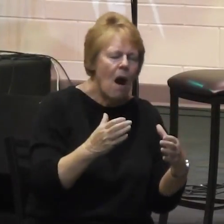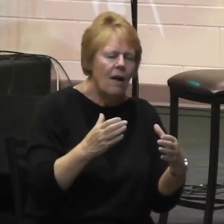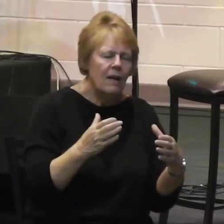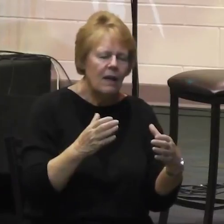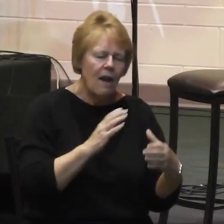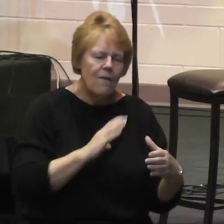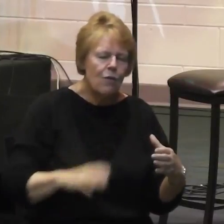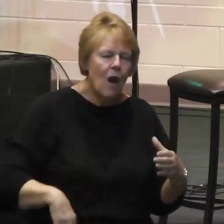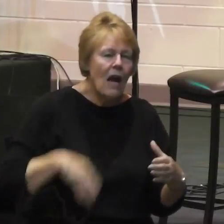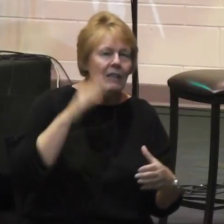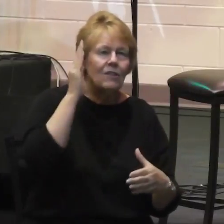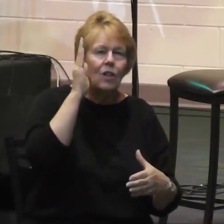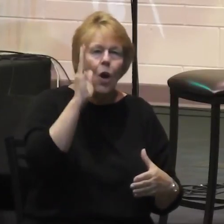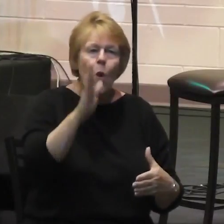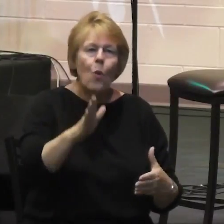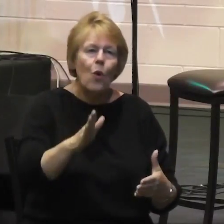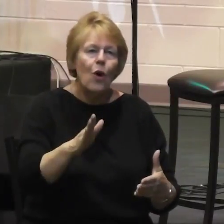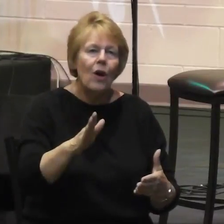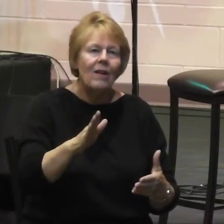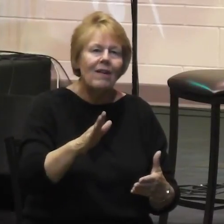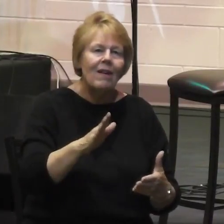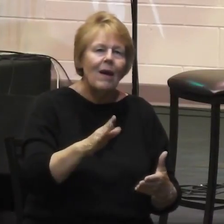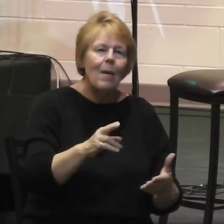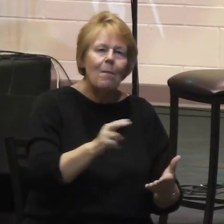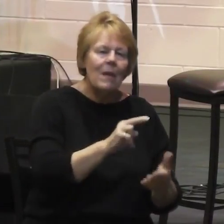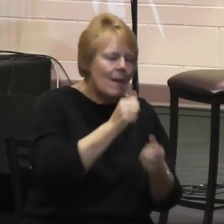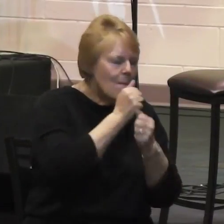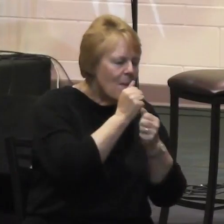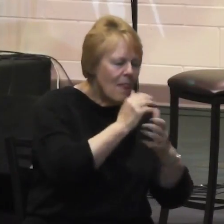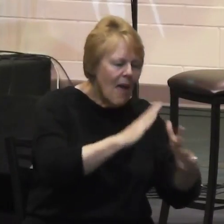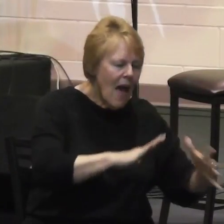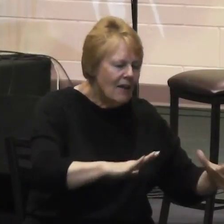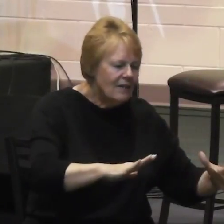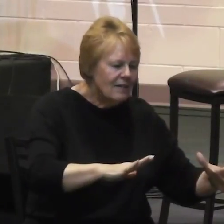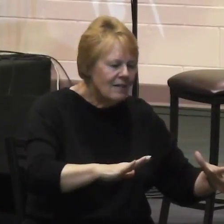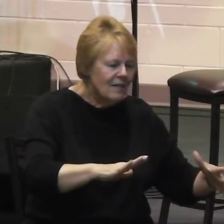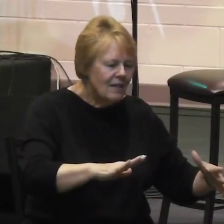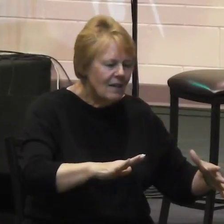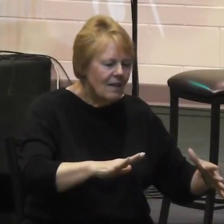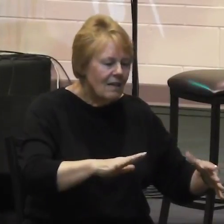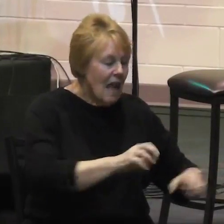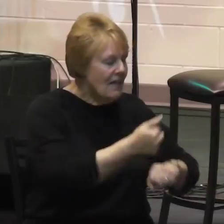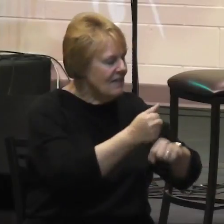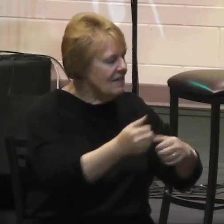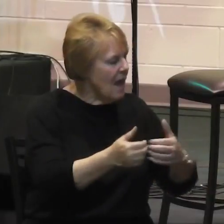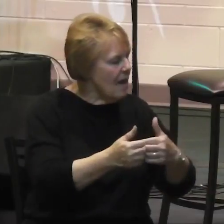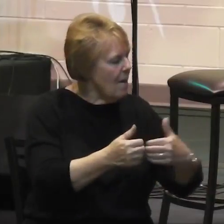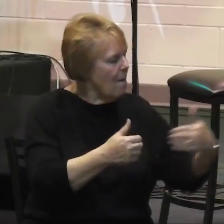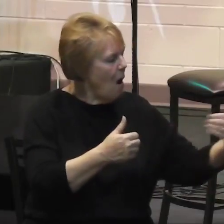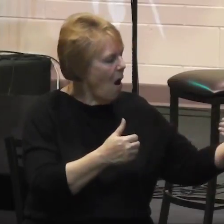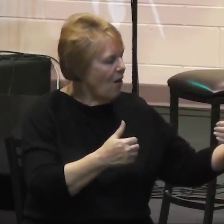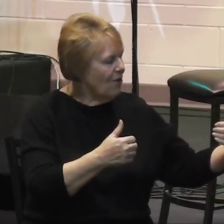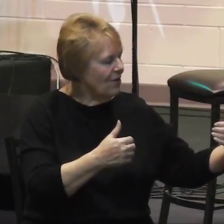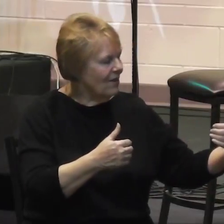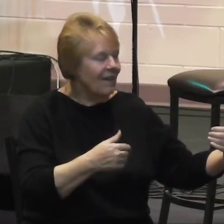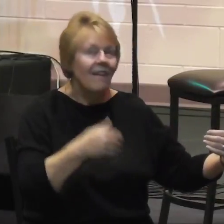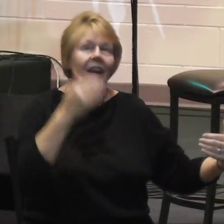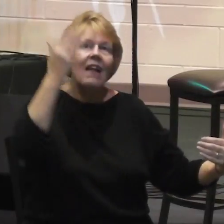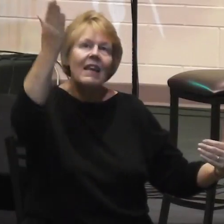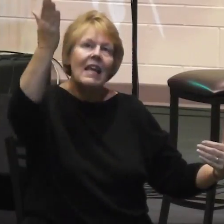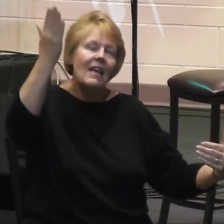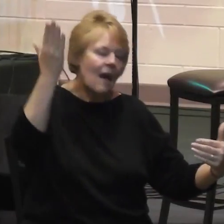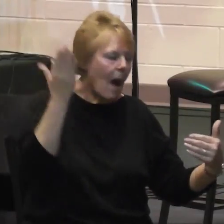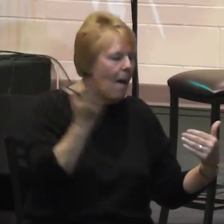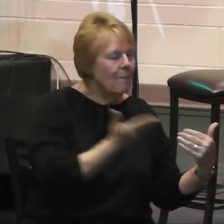having been set apart for ministry, that we would also get set apart and then be built up. He says he's the one who works in us to present us